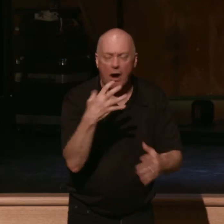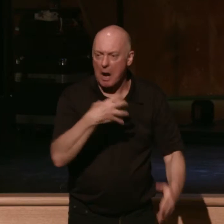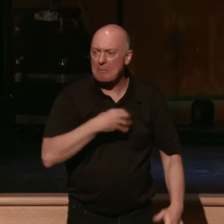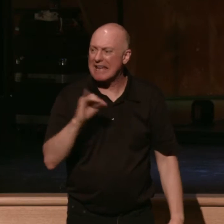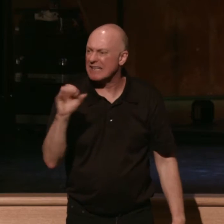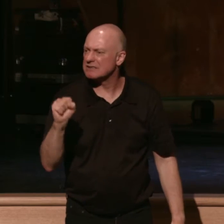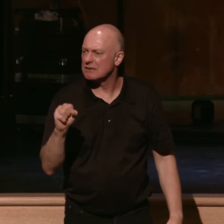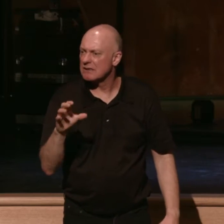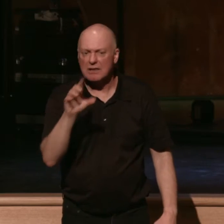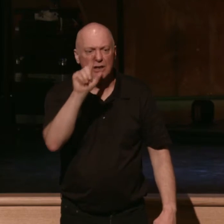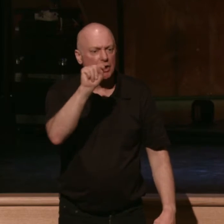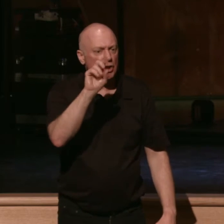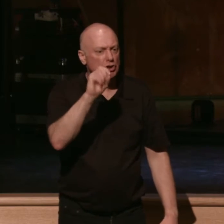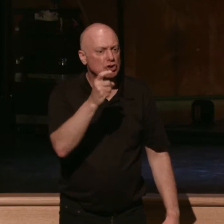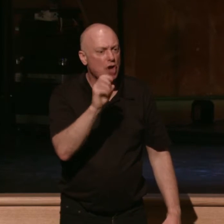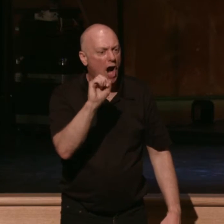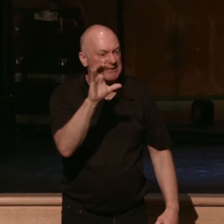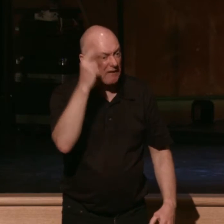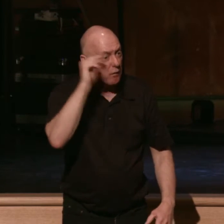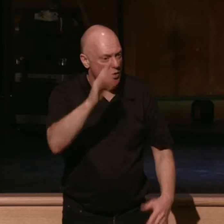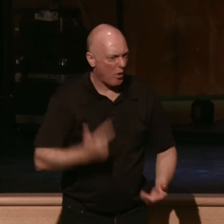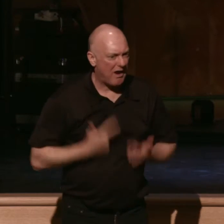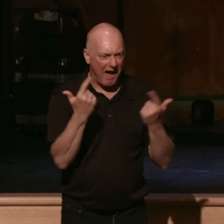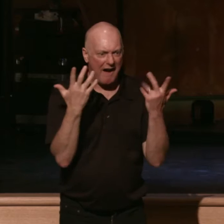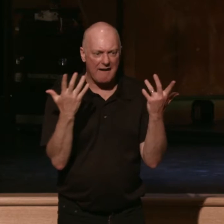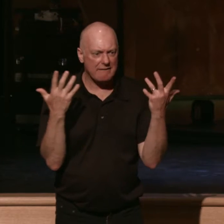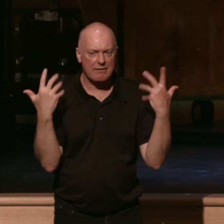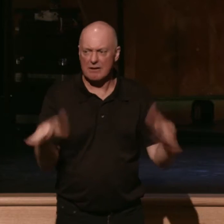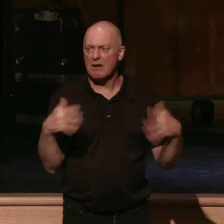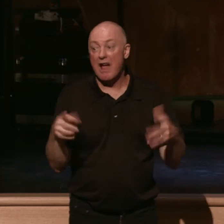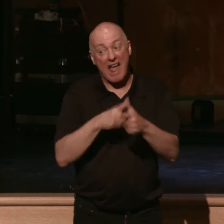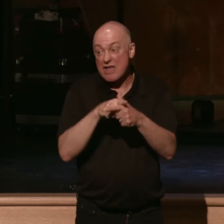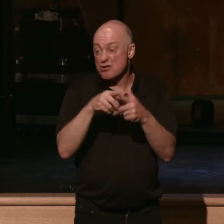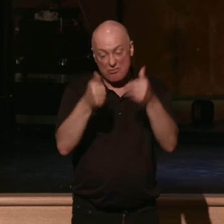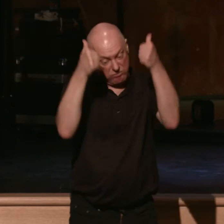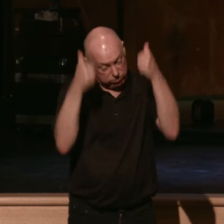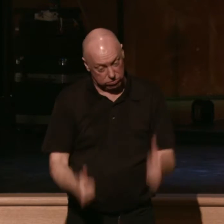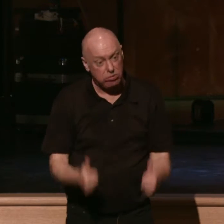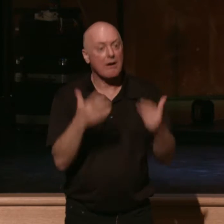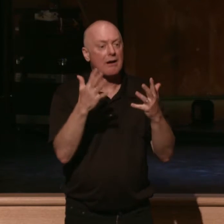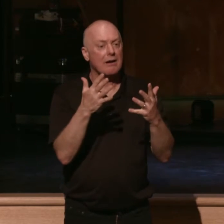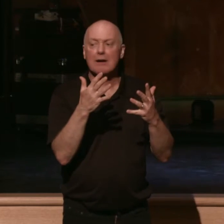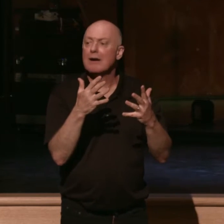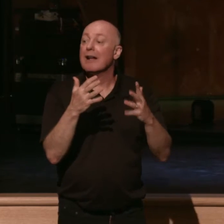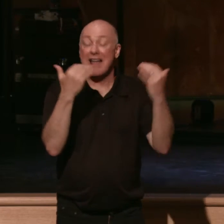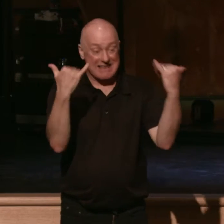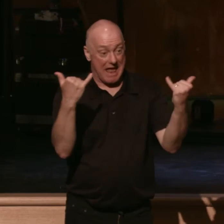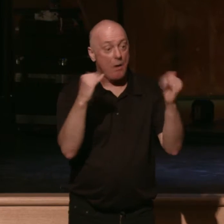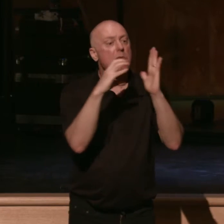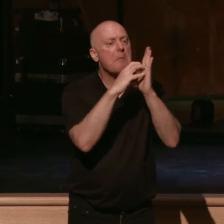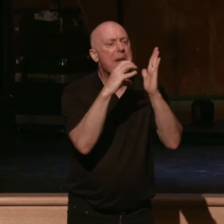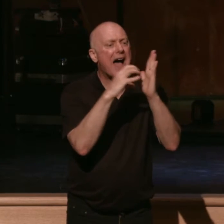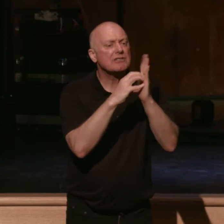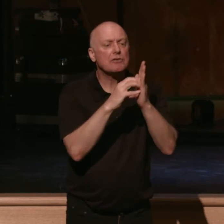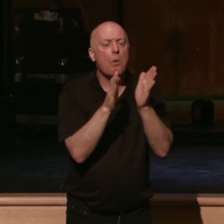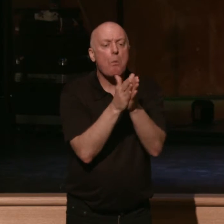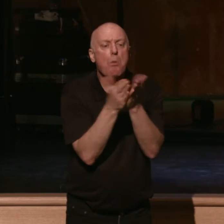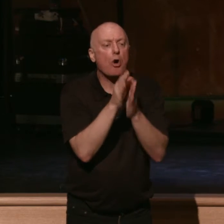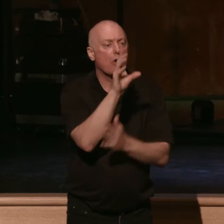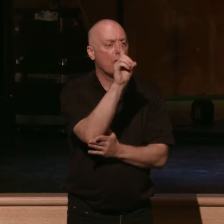it is for your life, and the great loss to which it will take you. So the context of our passage is the book of Deuteronomy. It's